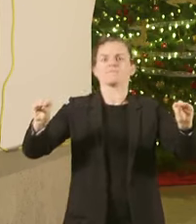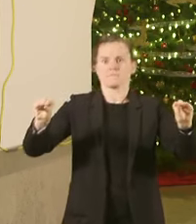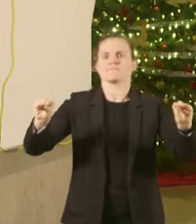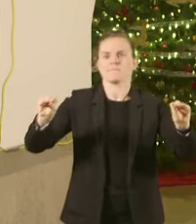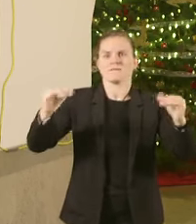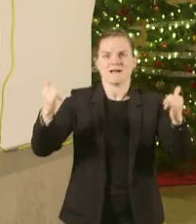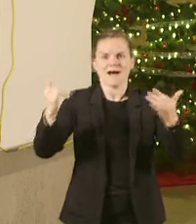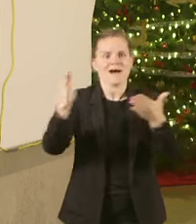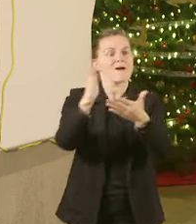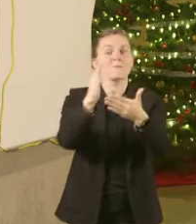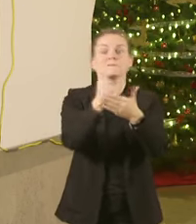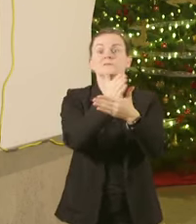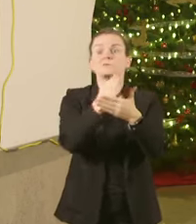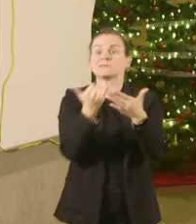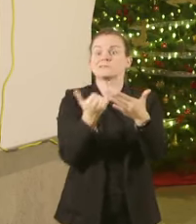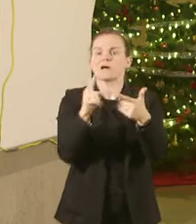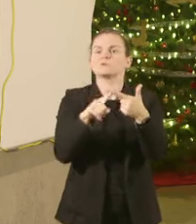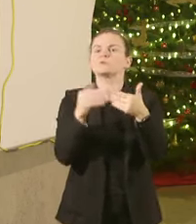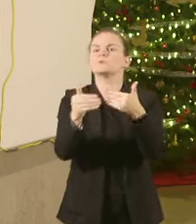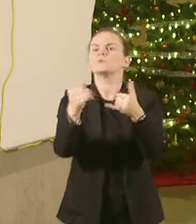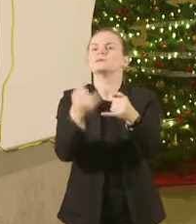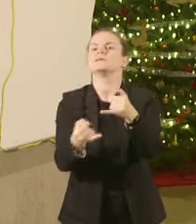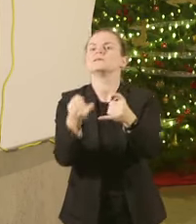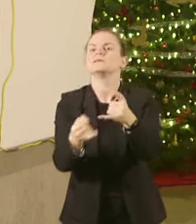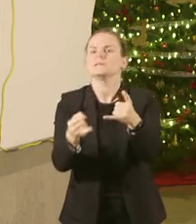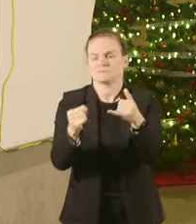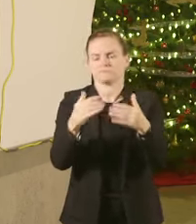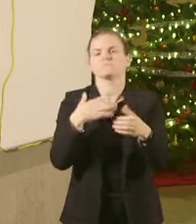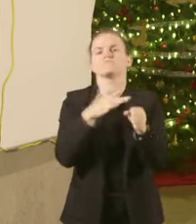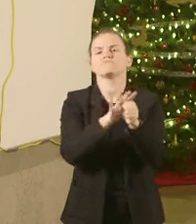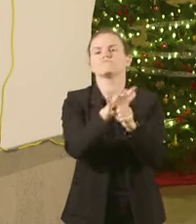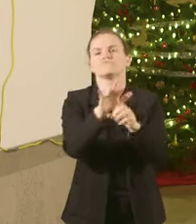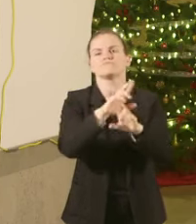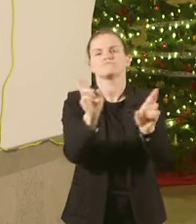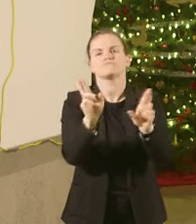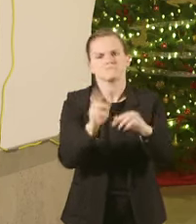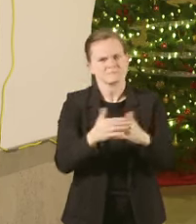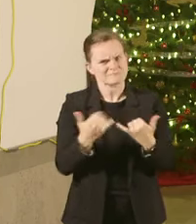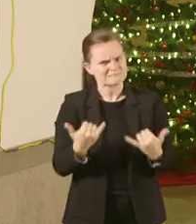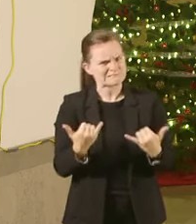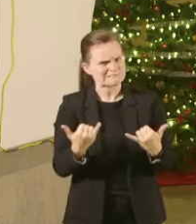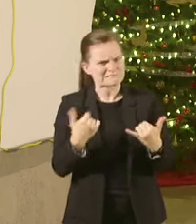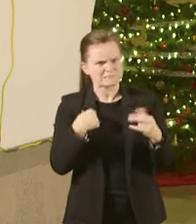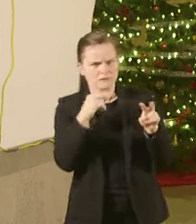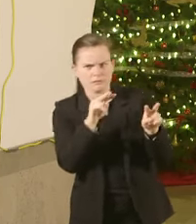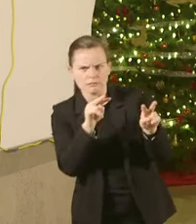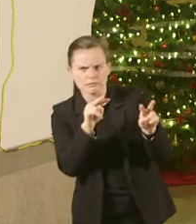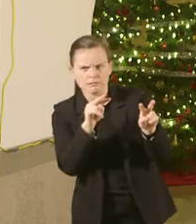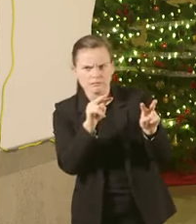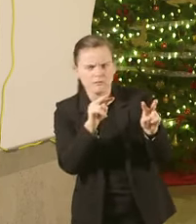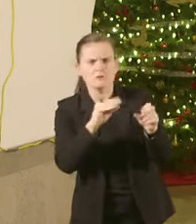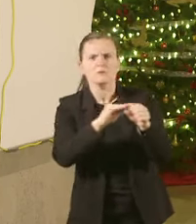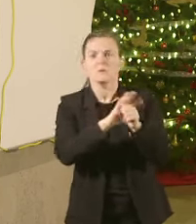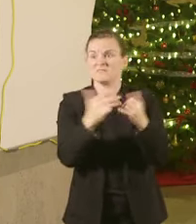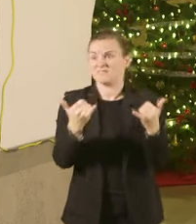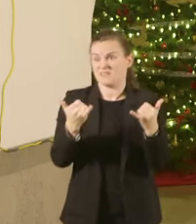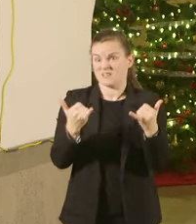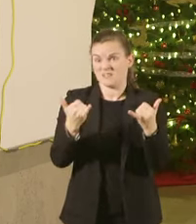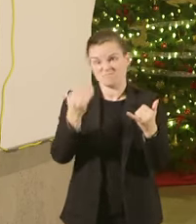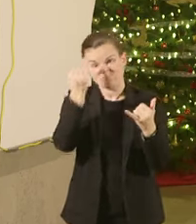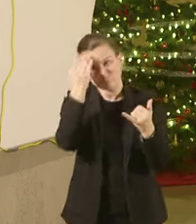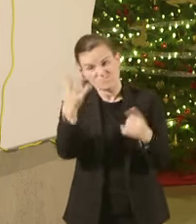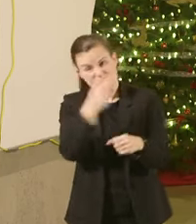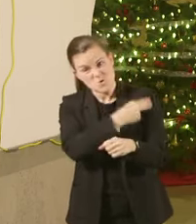we continue to closely monitor the spread of COVID-19 and the capacity of Missouri's health care system